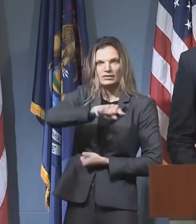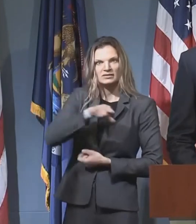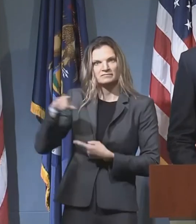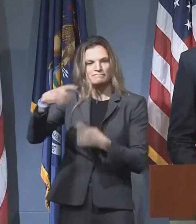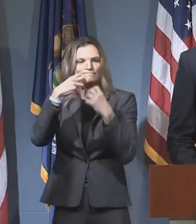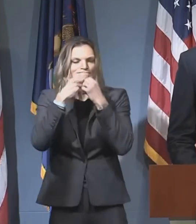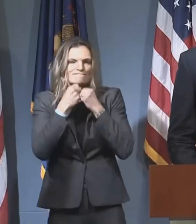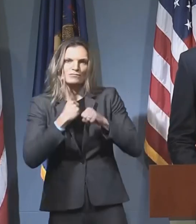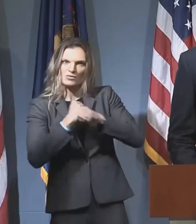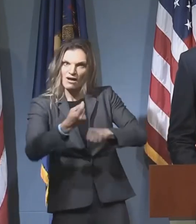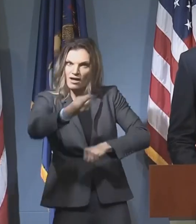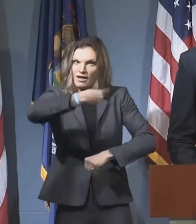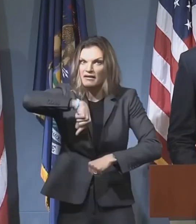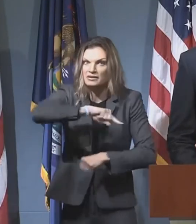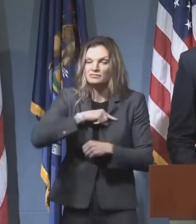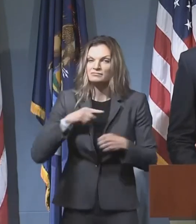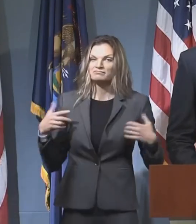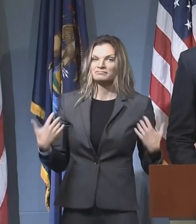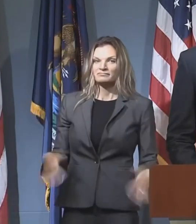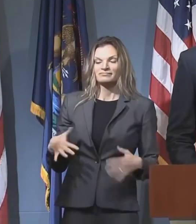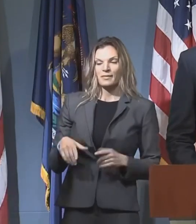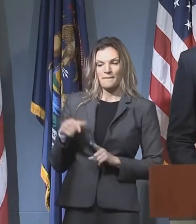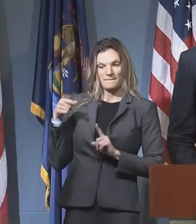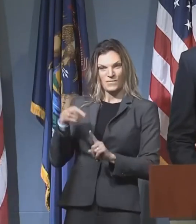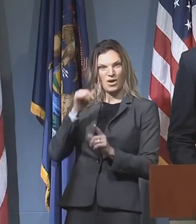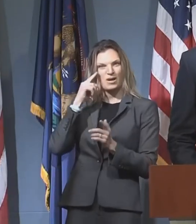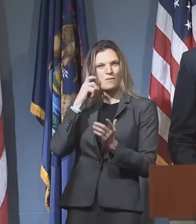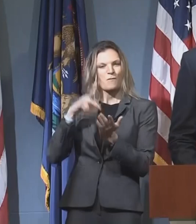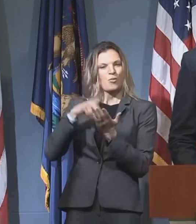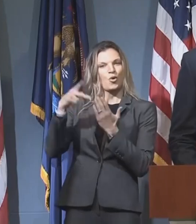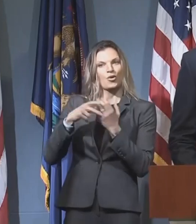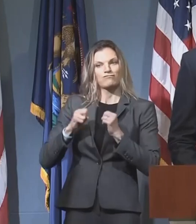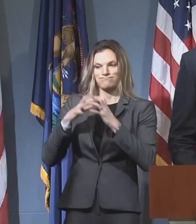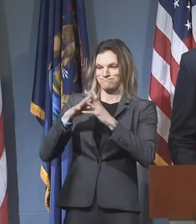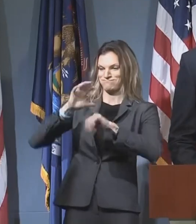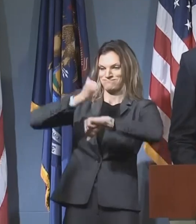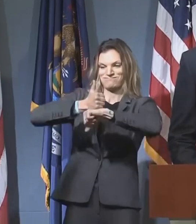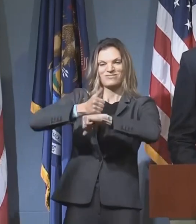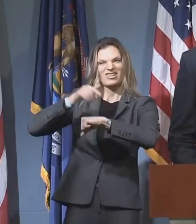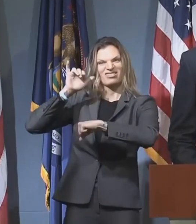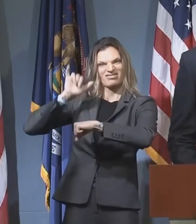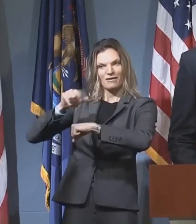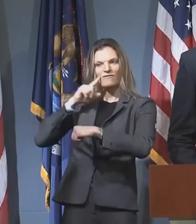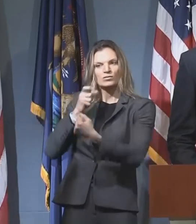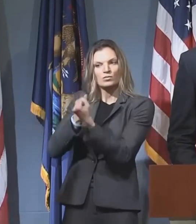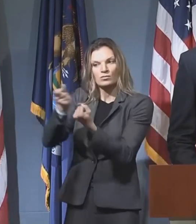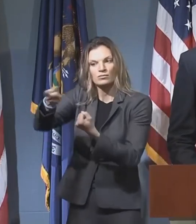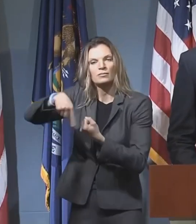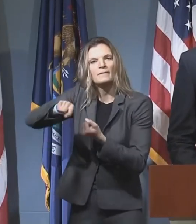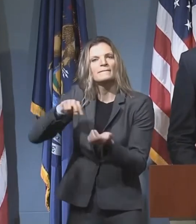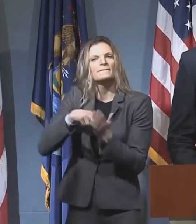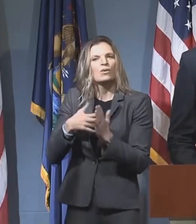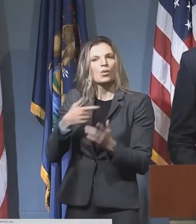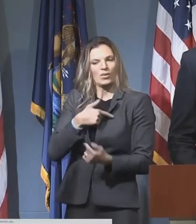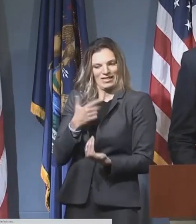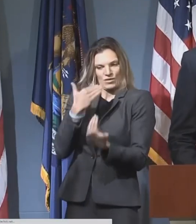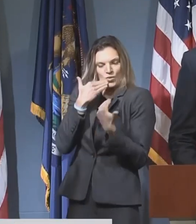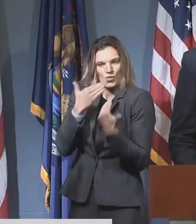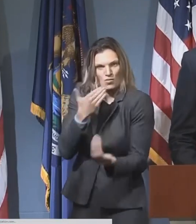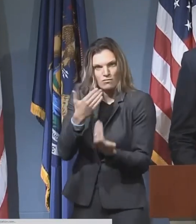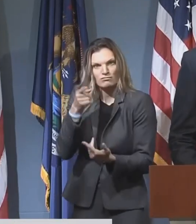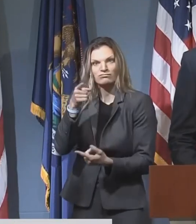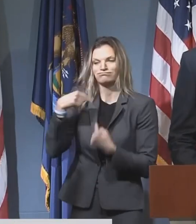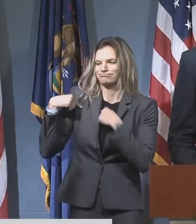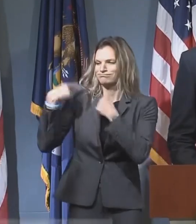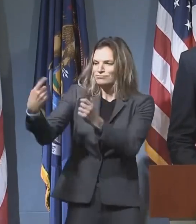The Futures for Frontliners program is a national model, a first of its kind down payment on our debt of gratitude to these brave